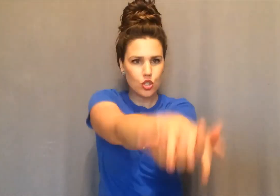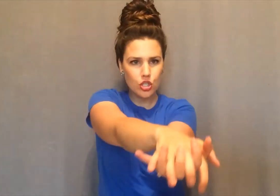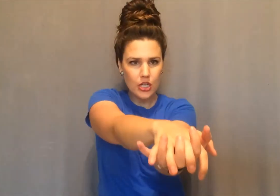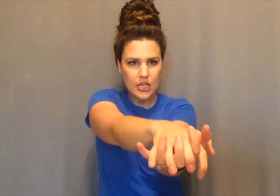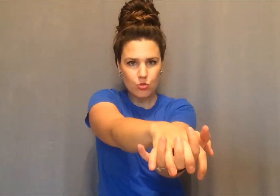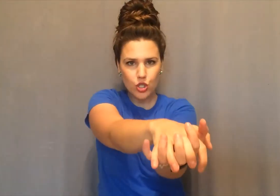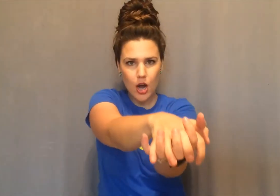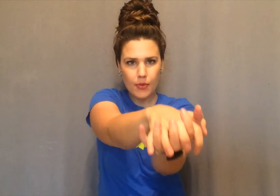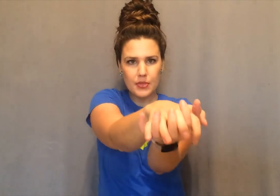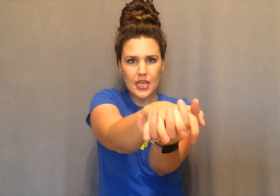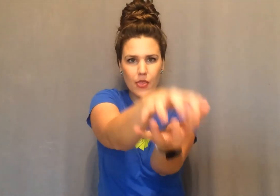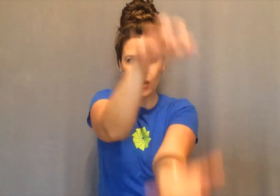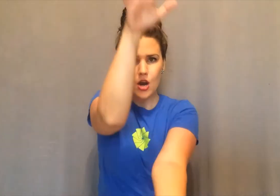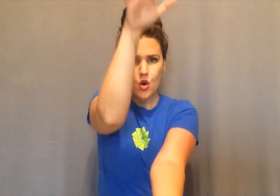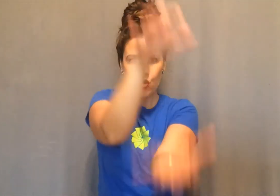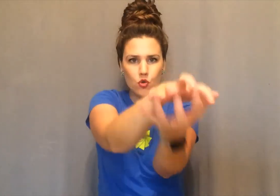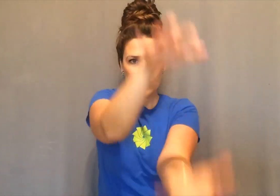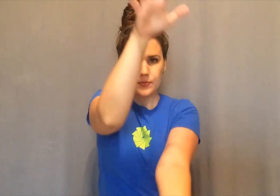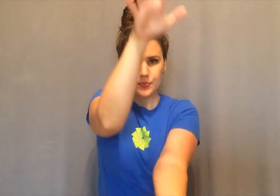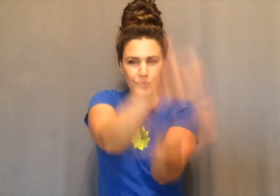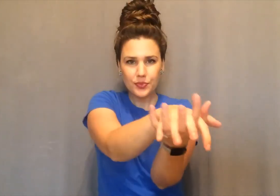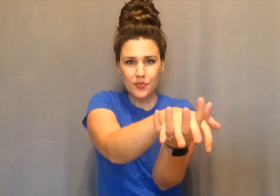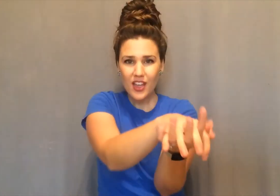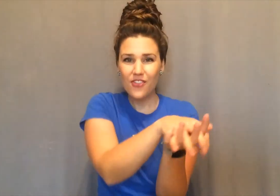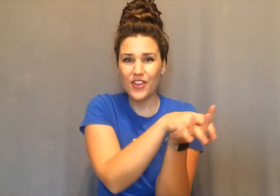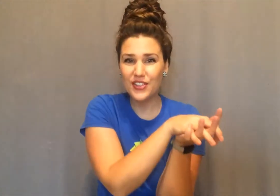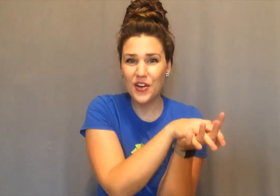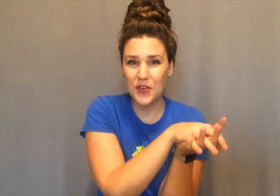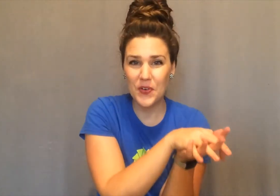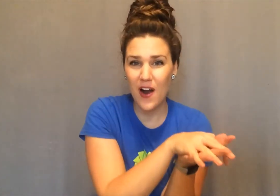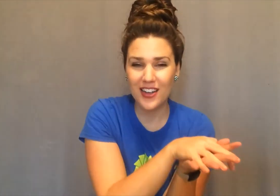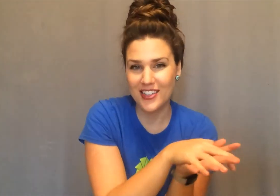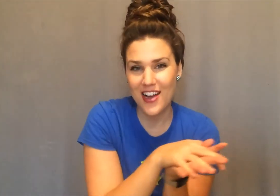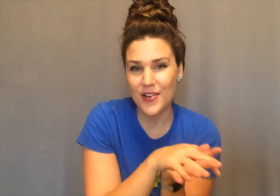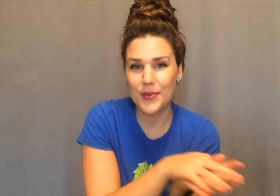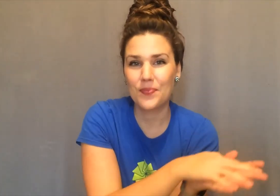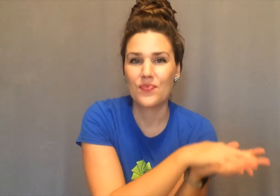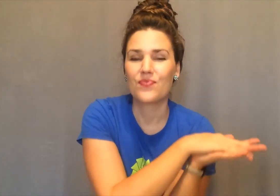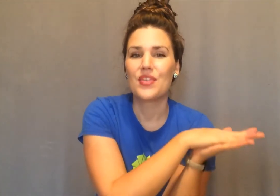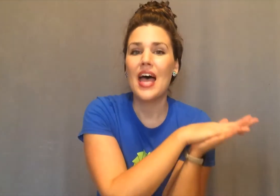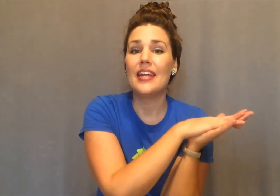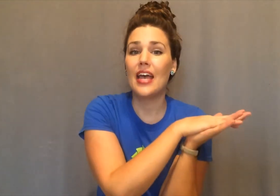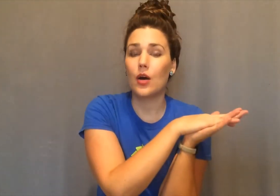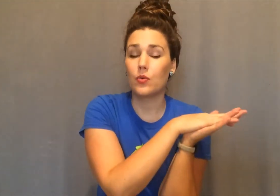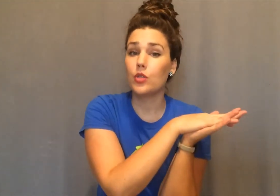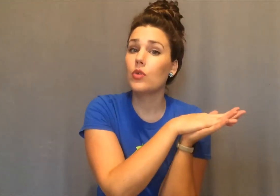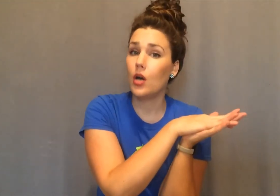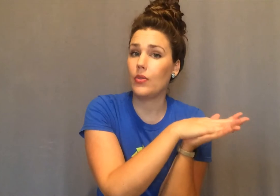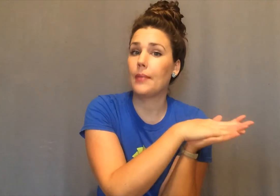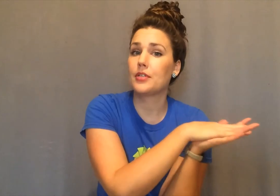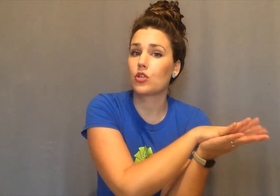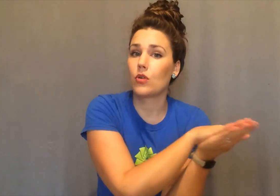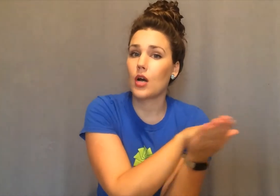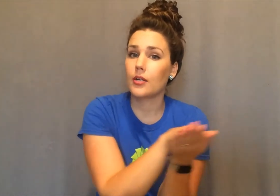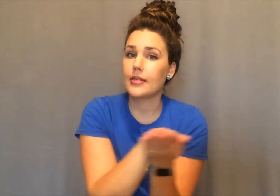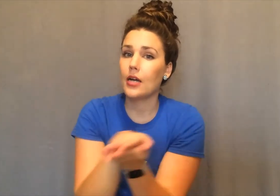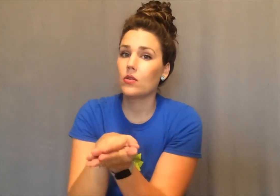And you chomp them together. There's our crocodile. Now you know that Mr. Crocodile